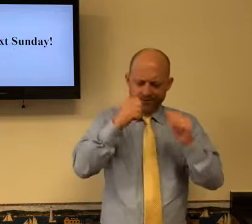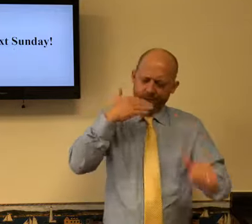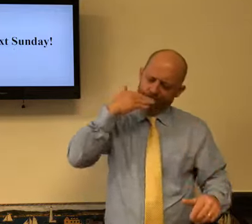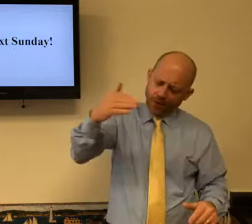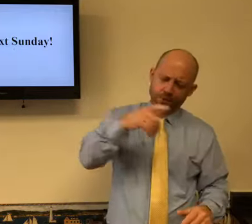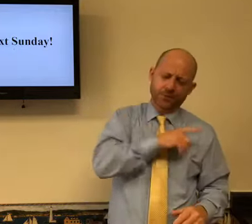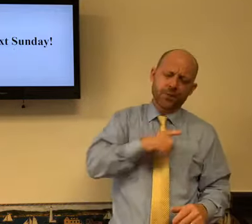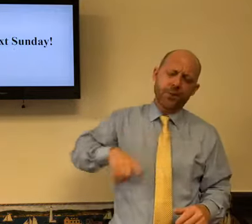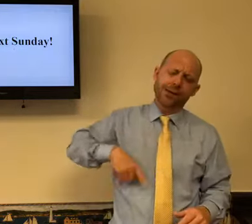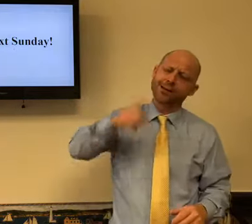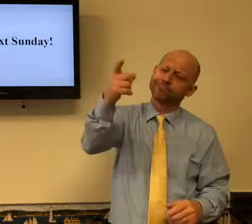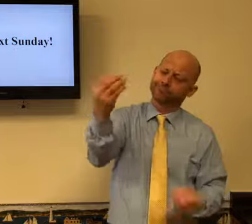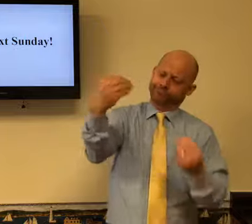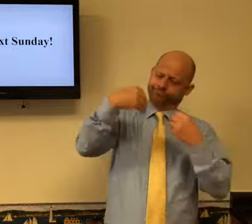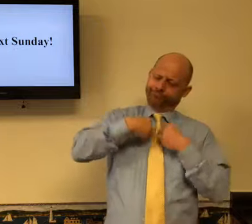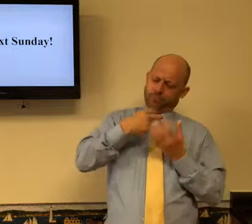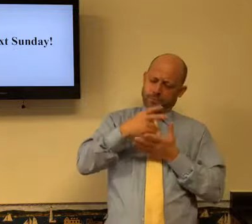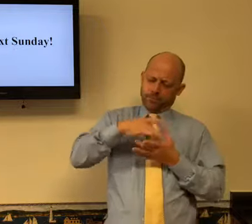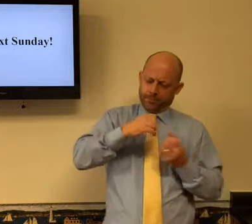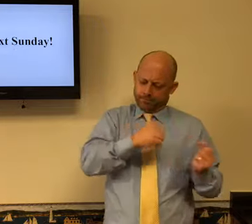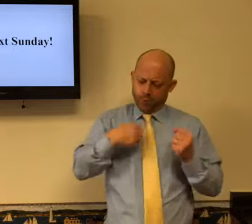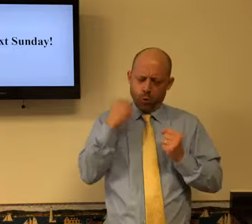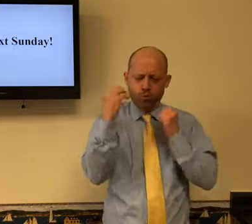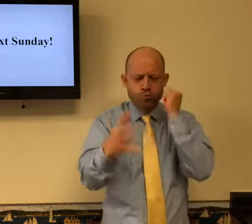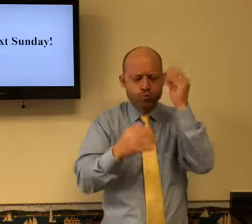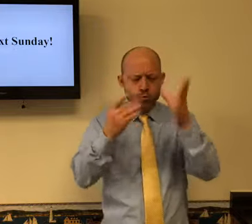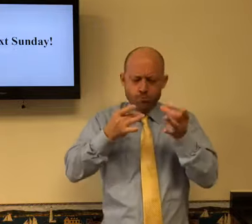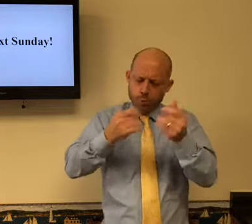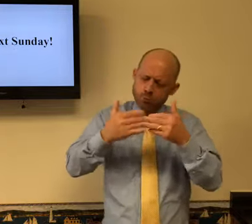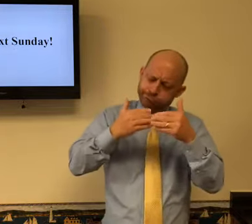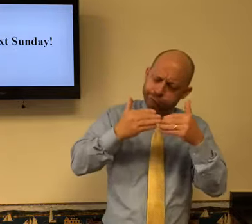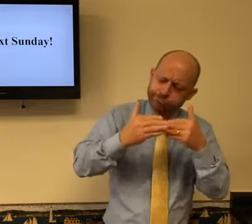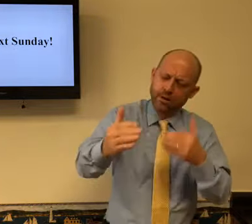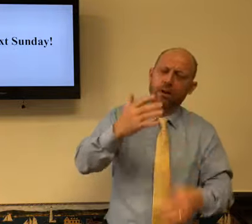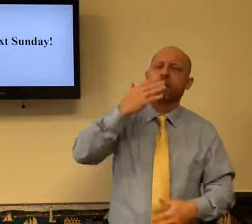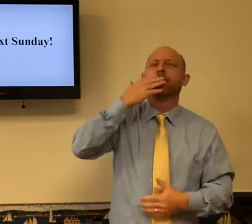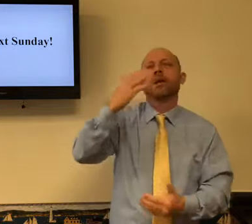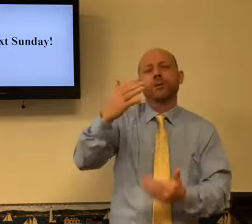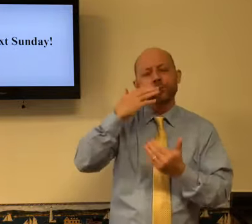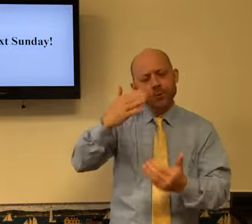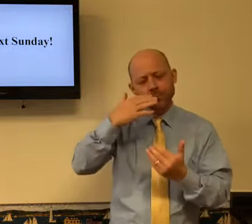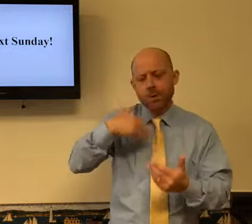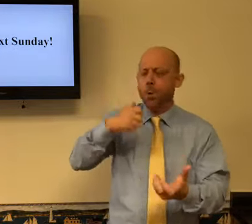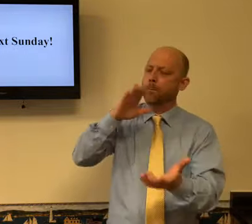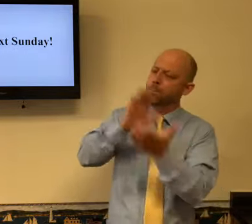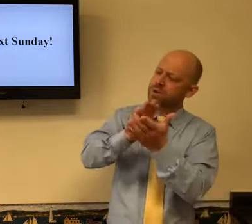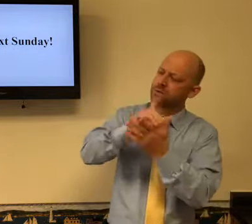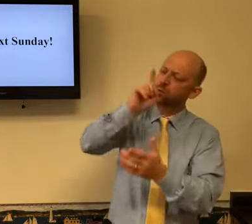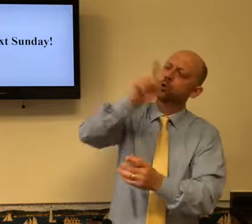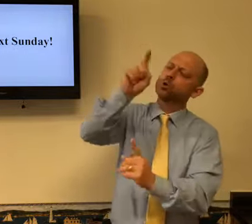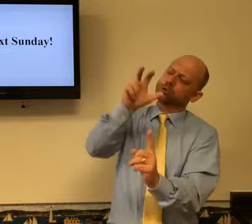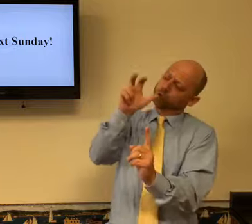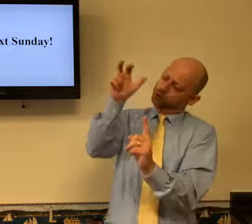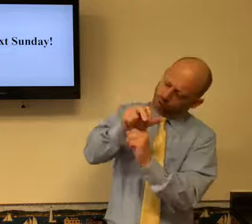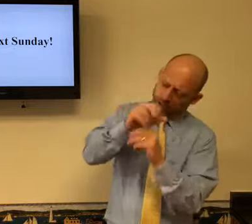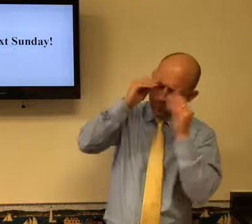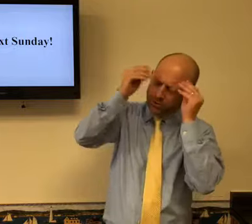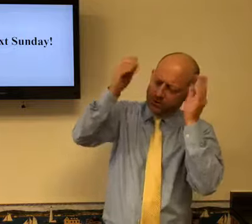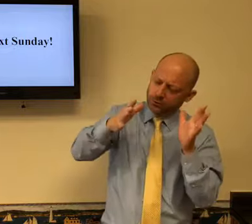see you next Sunday. Let's pray first. Our Father in heaven, Lord, thank you for giving me Holy Spirit power to be able to teach this morning. I want to thank you, want to